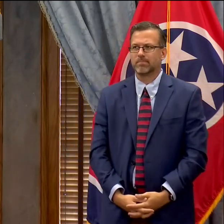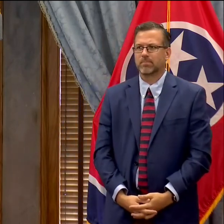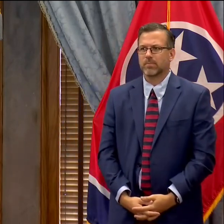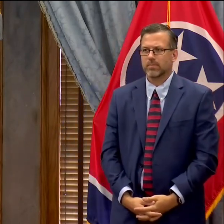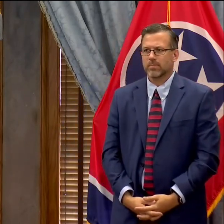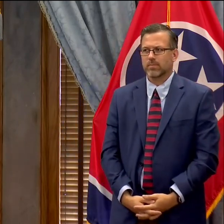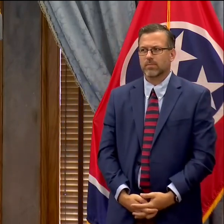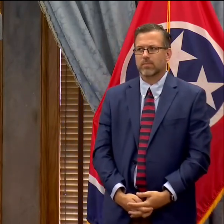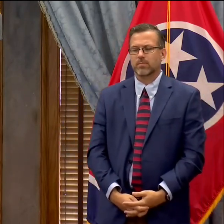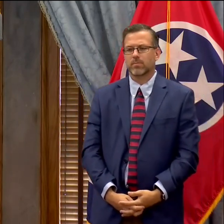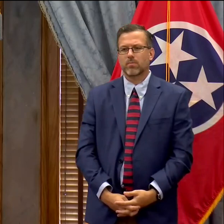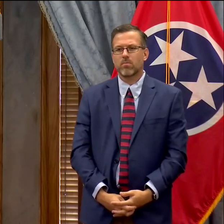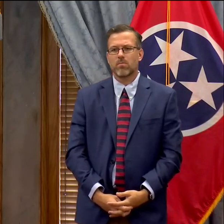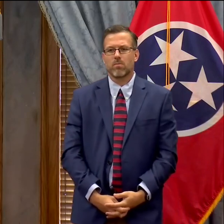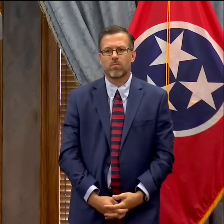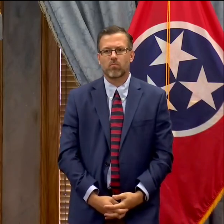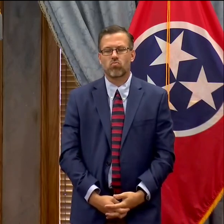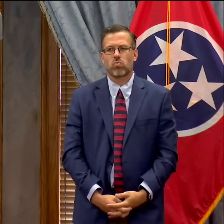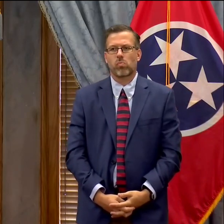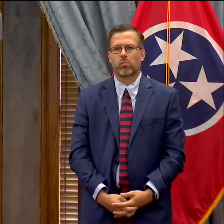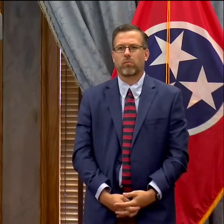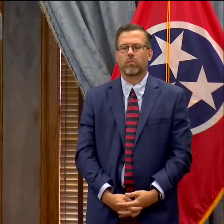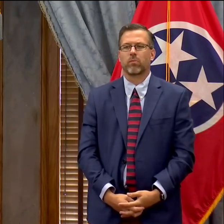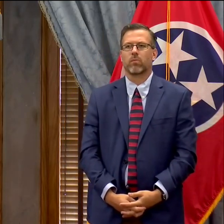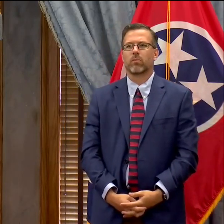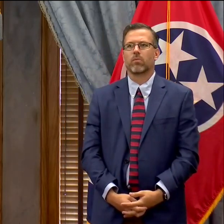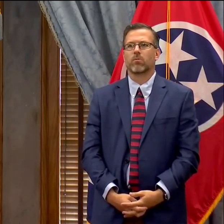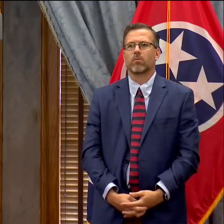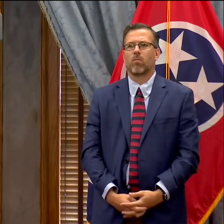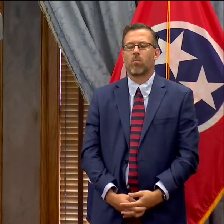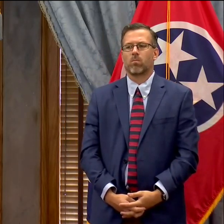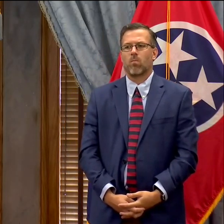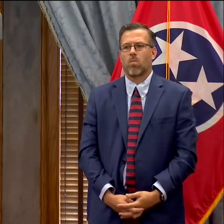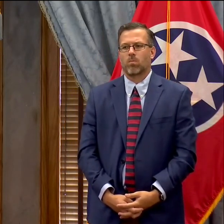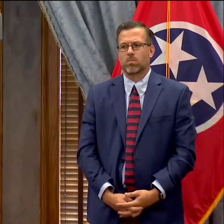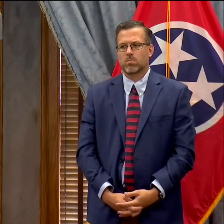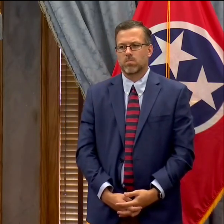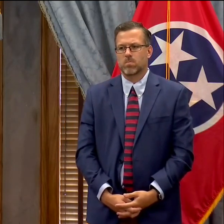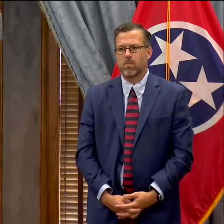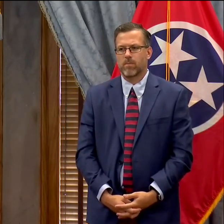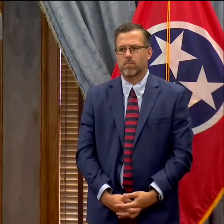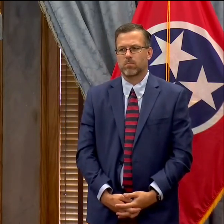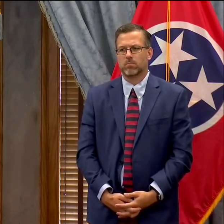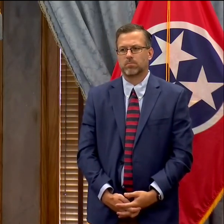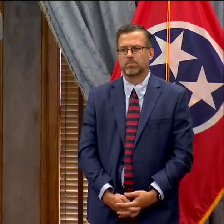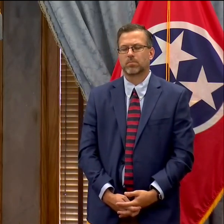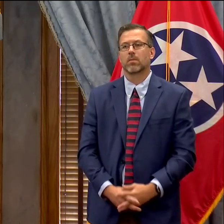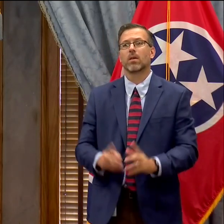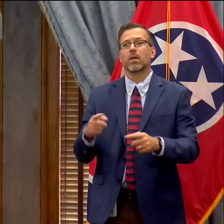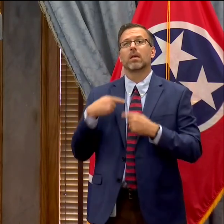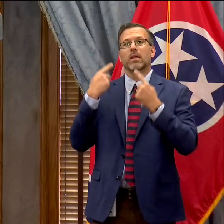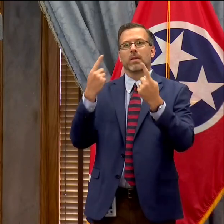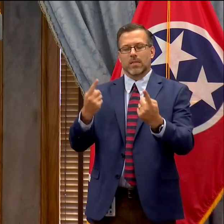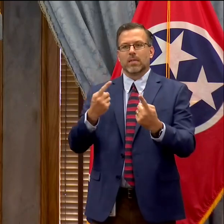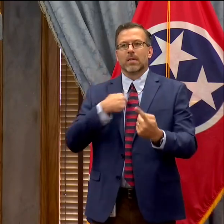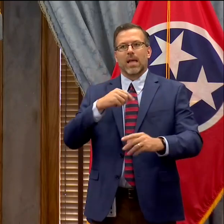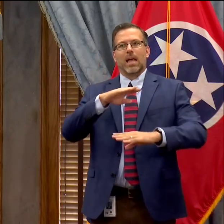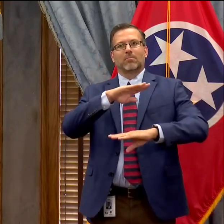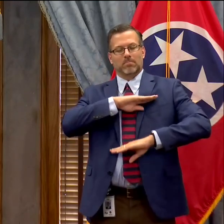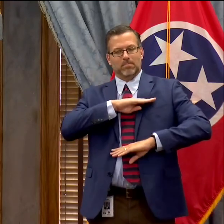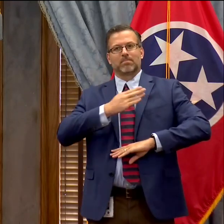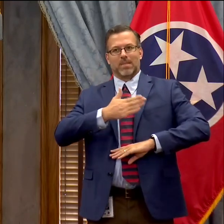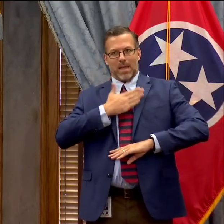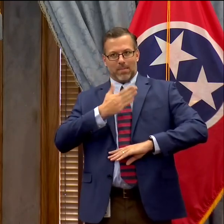While I'm pleased with the progress of economic support that we've been given, we also, last night with the close of special session,